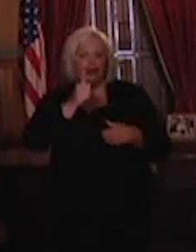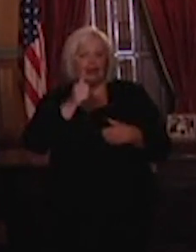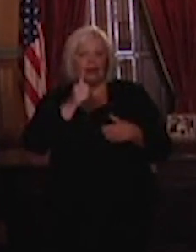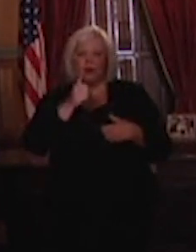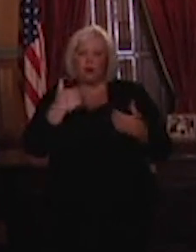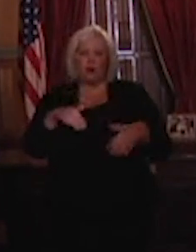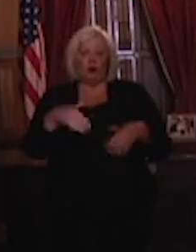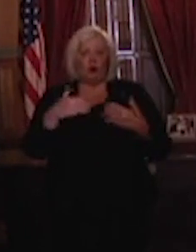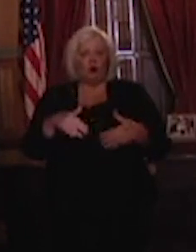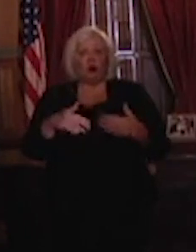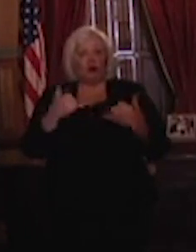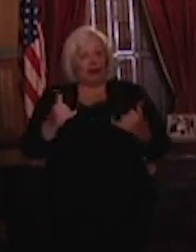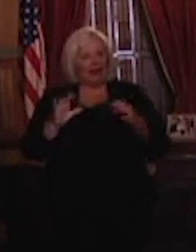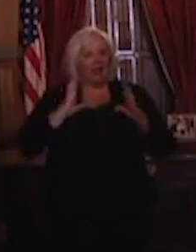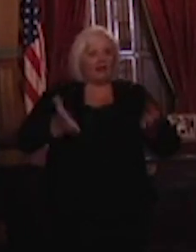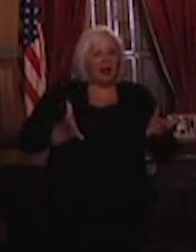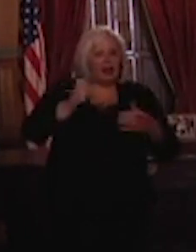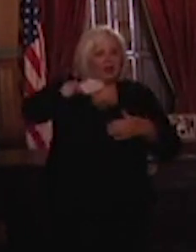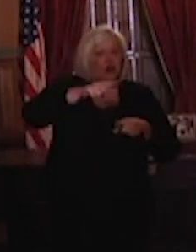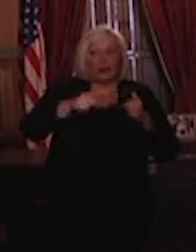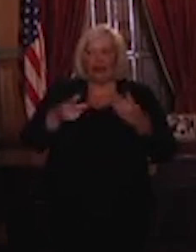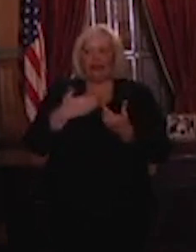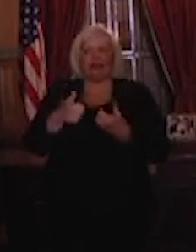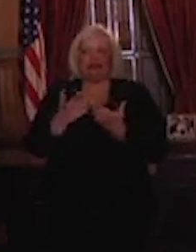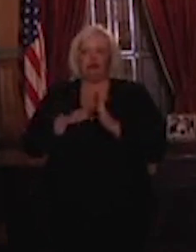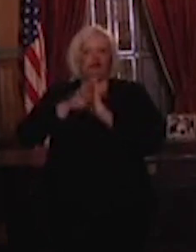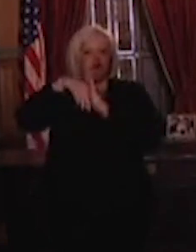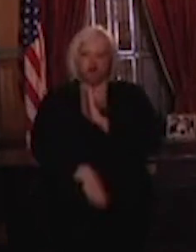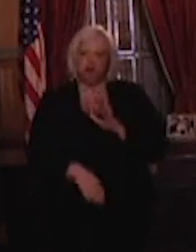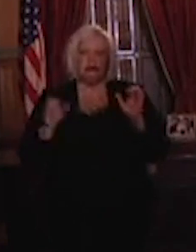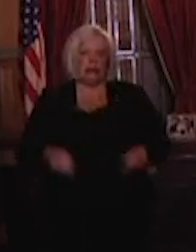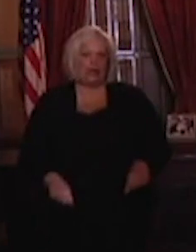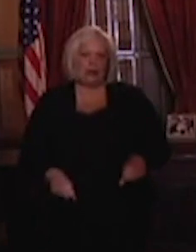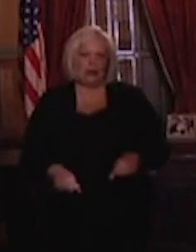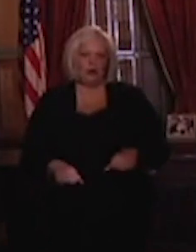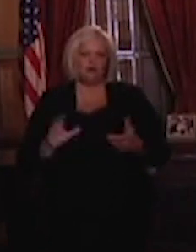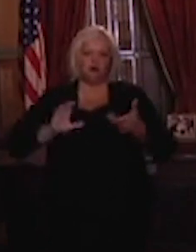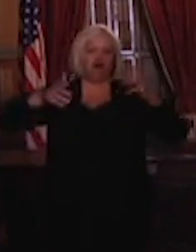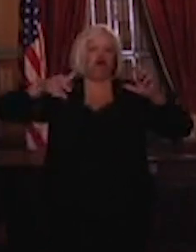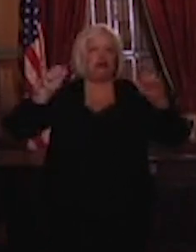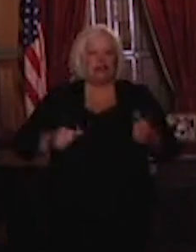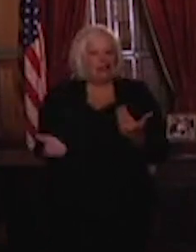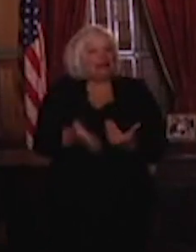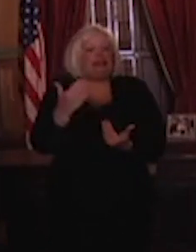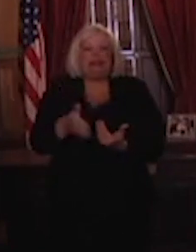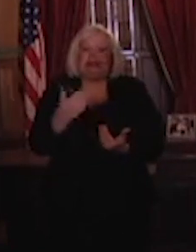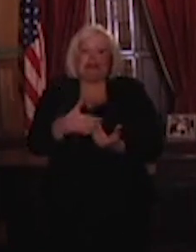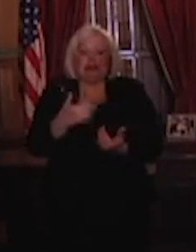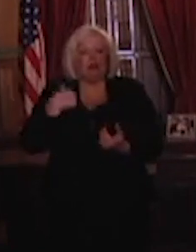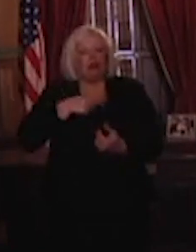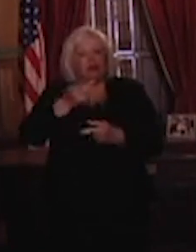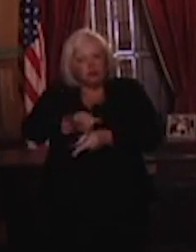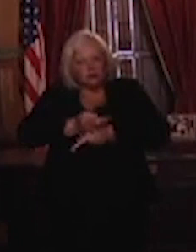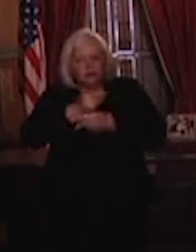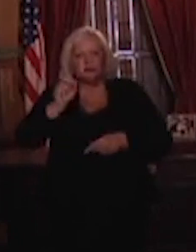tenuous. It depends on all of us continuing to take this virus seriously. And I know that the